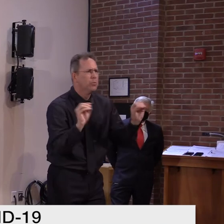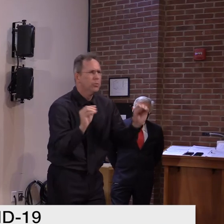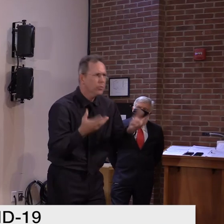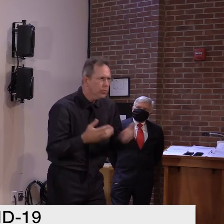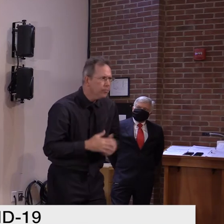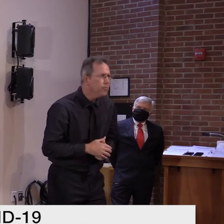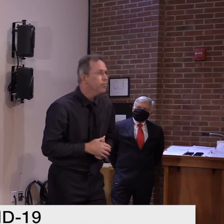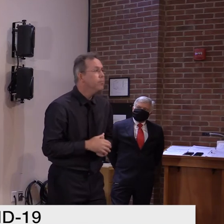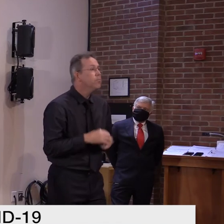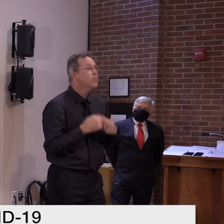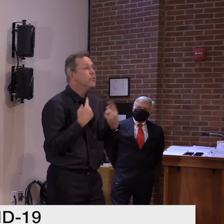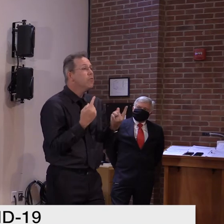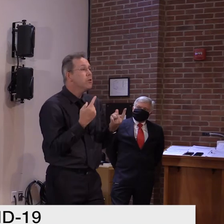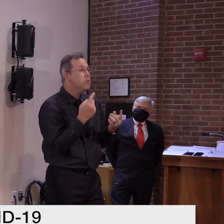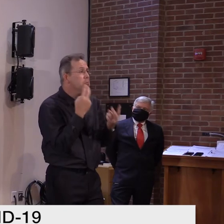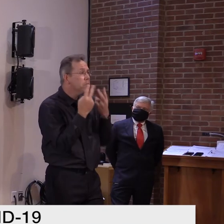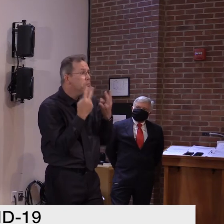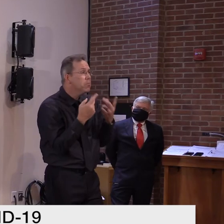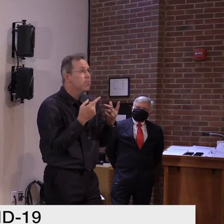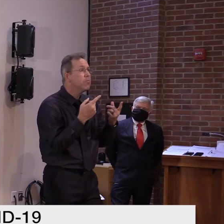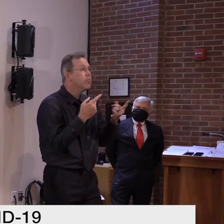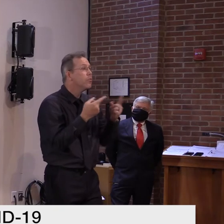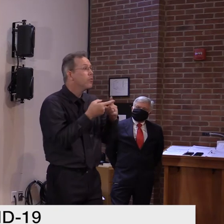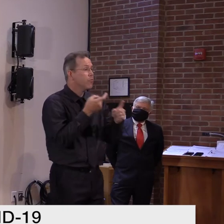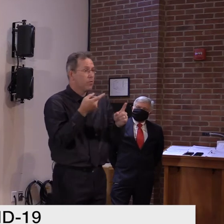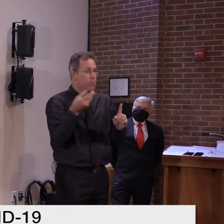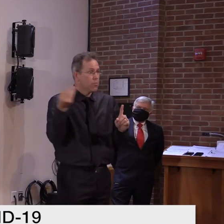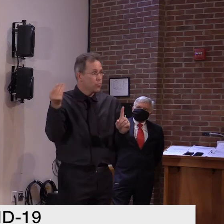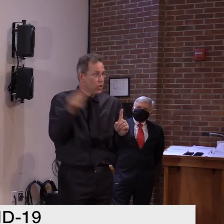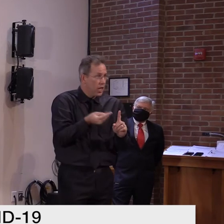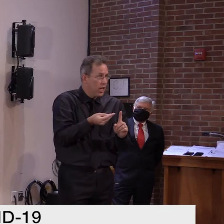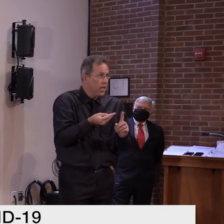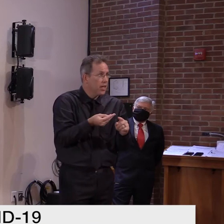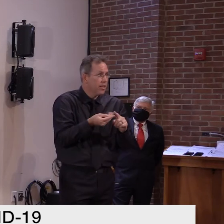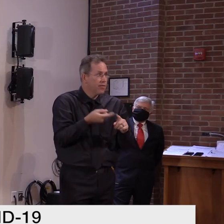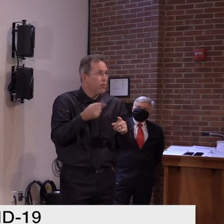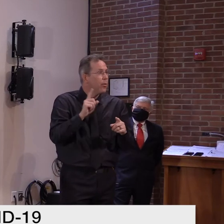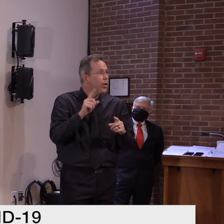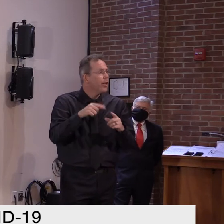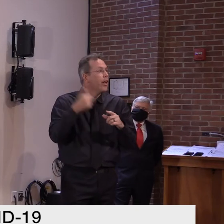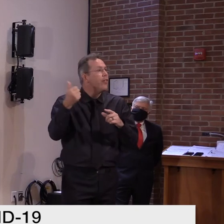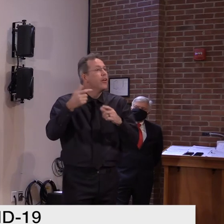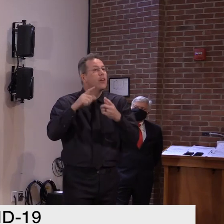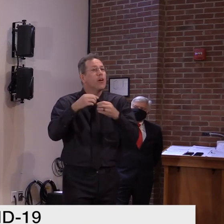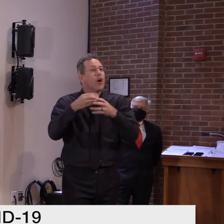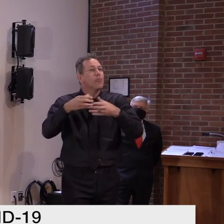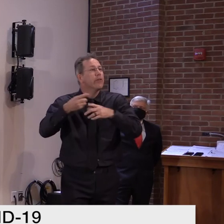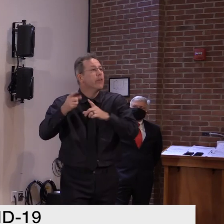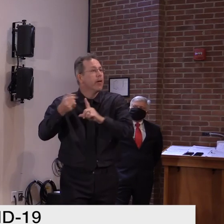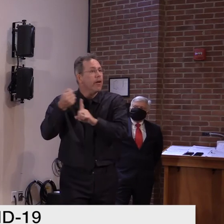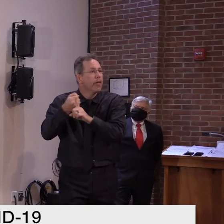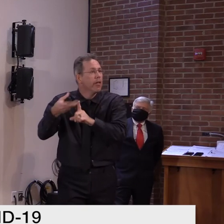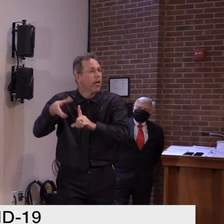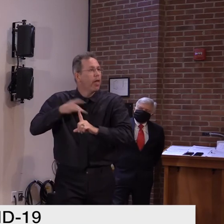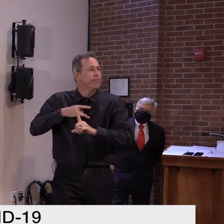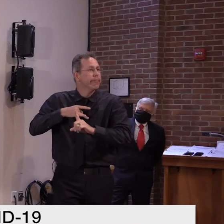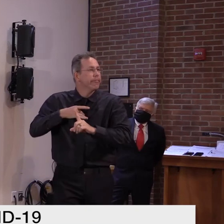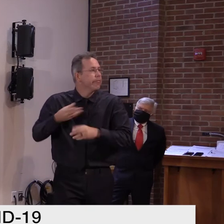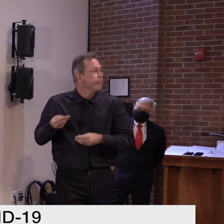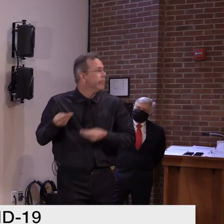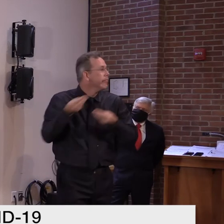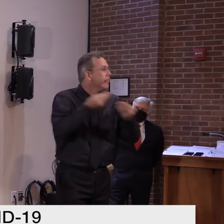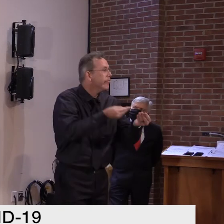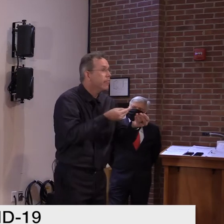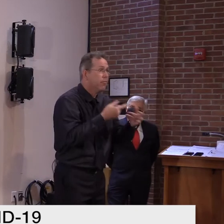been the result of somebody bringing it in from another, uh, another outbreak. But they've shut down and, and, uh, and taken care of it. So we're not seeing,